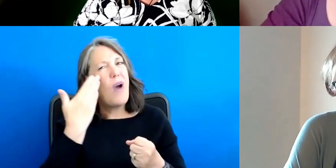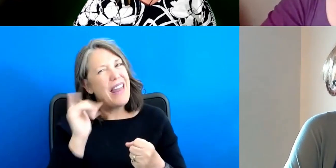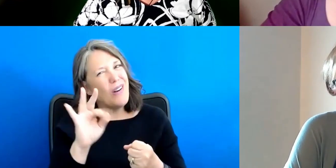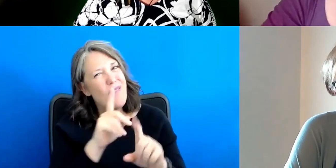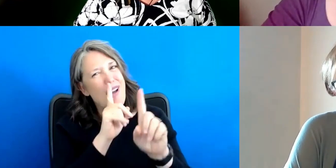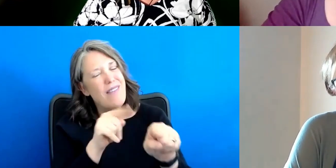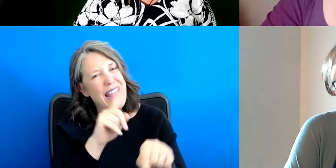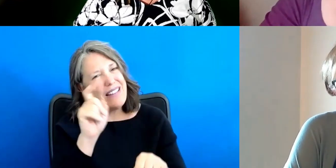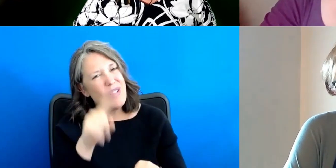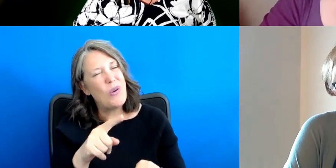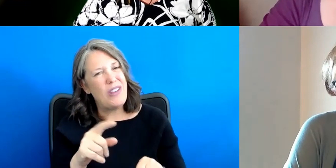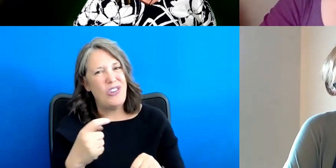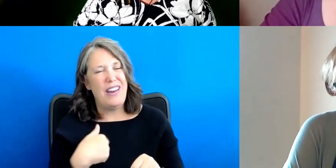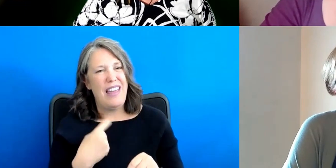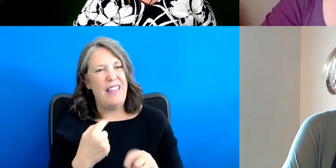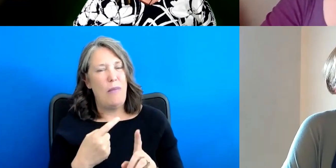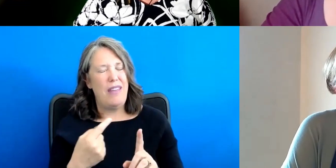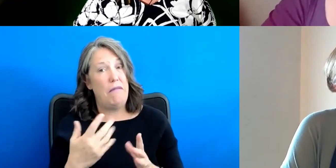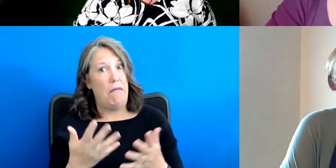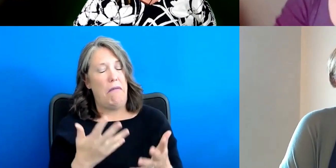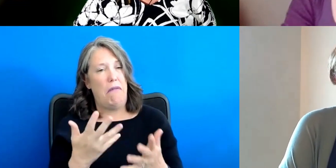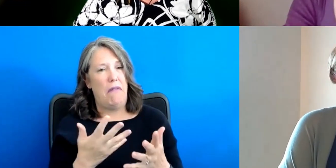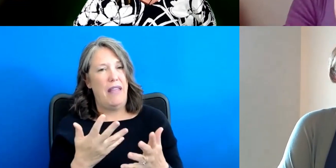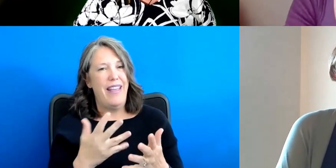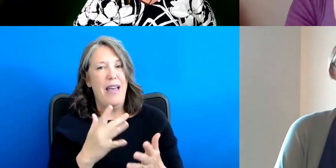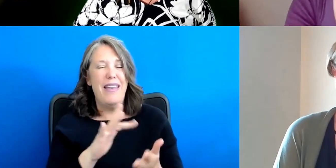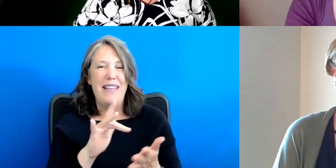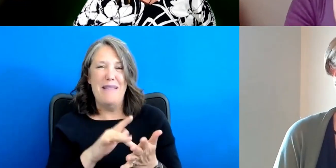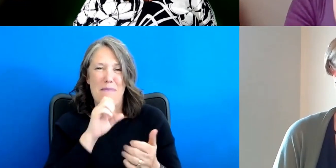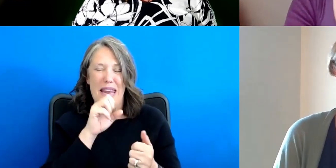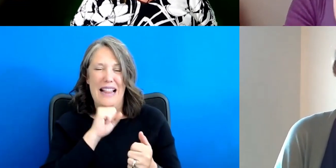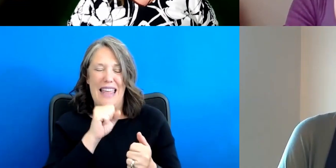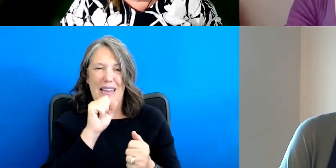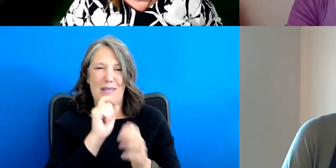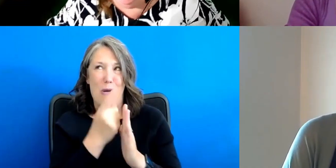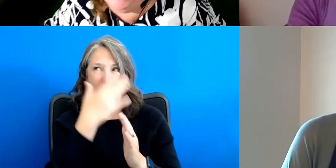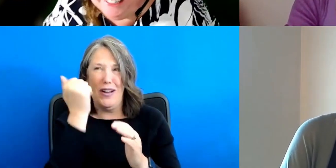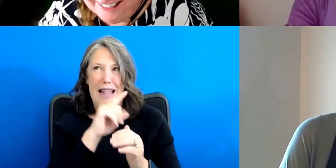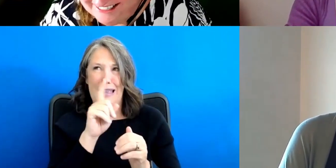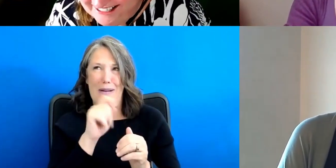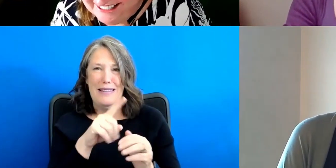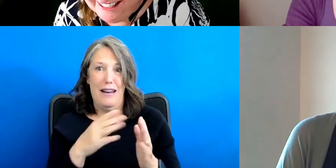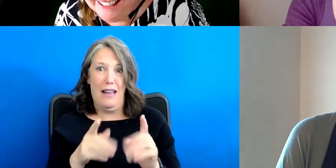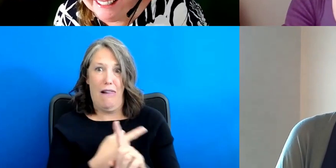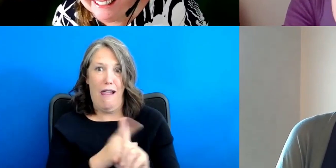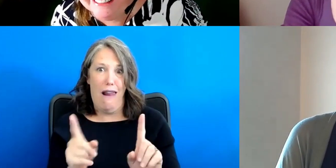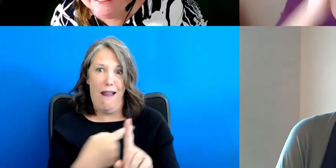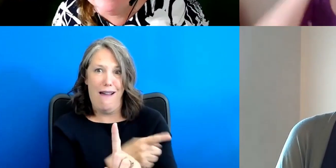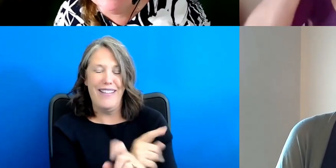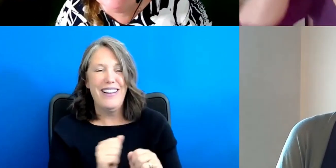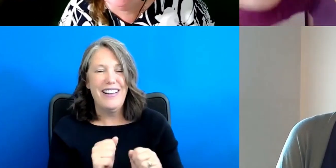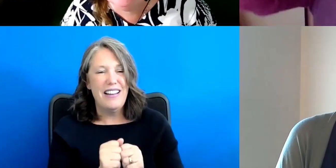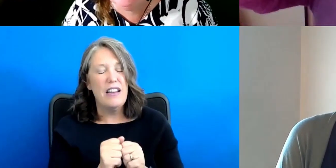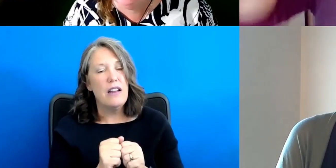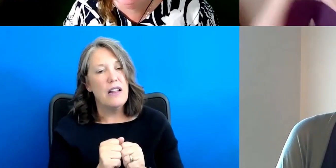your question. I kind of had one of those middle-aged moments there and forgot it. Um, so, so, so if that is then